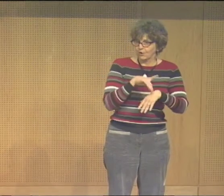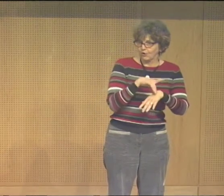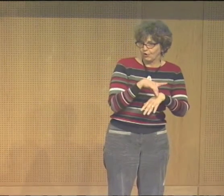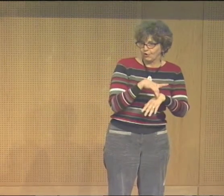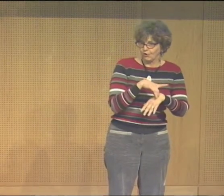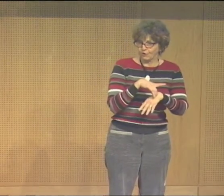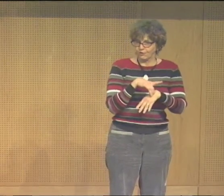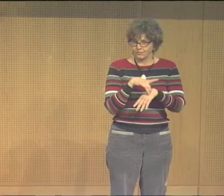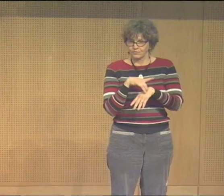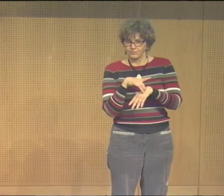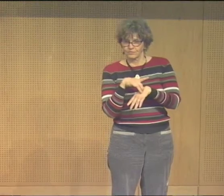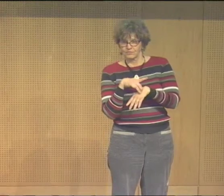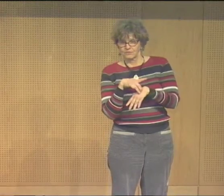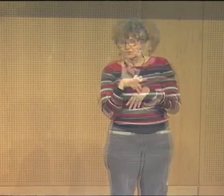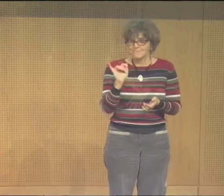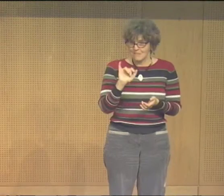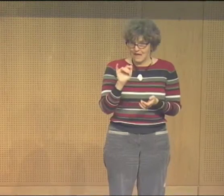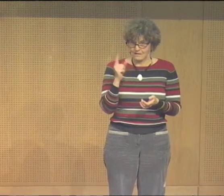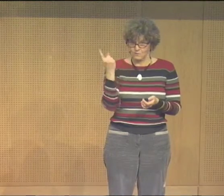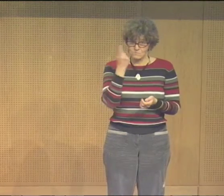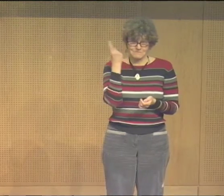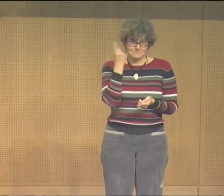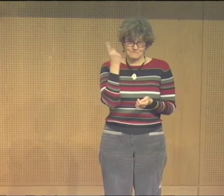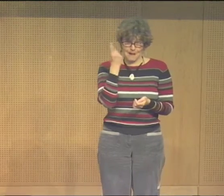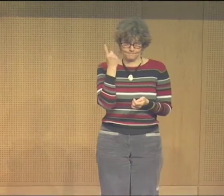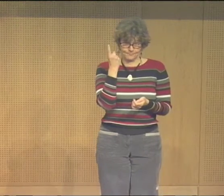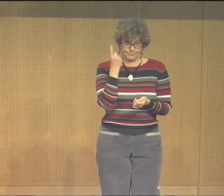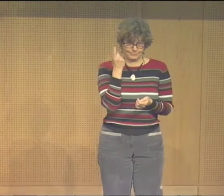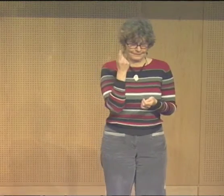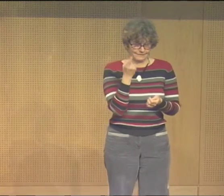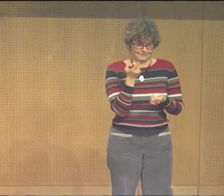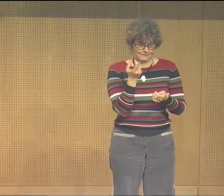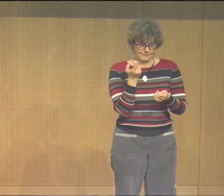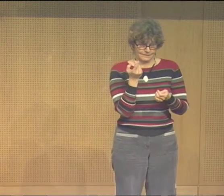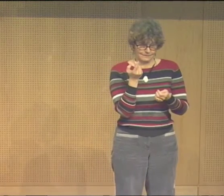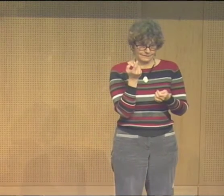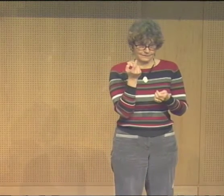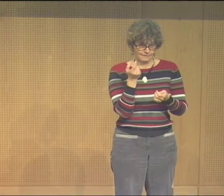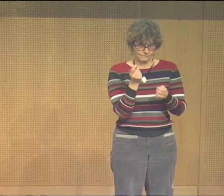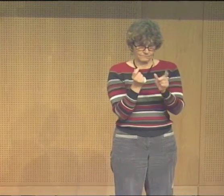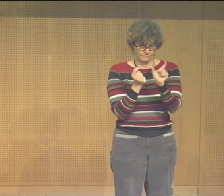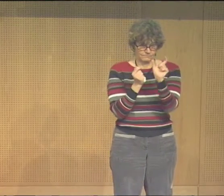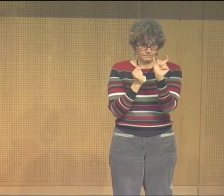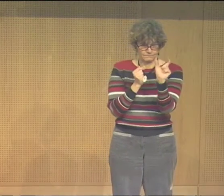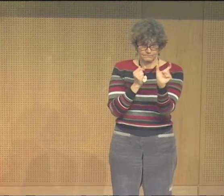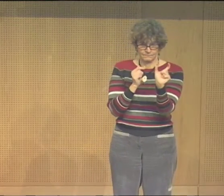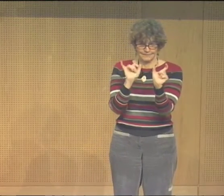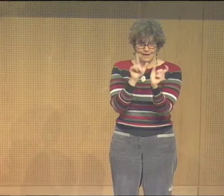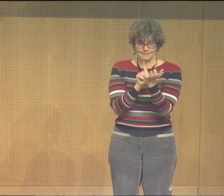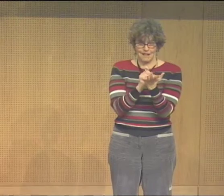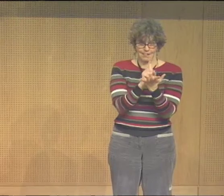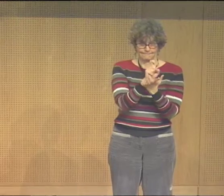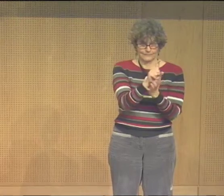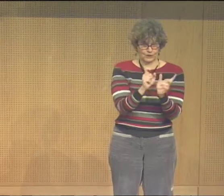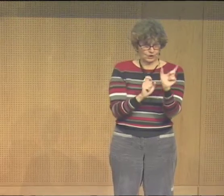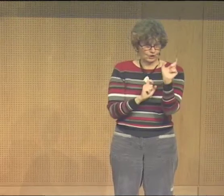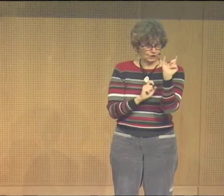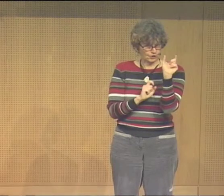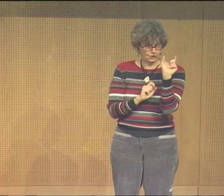and they represent morphosis you know